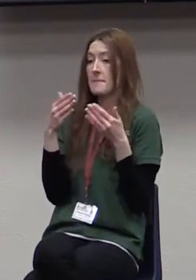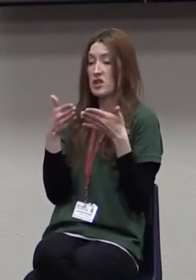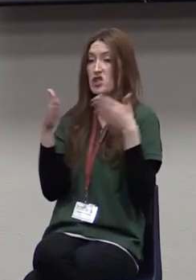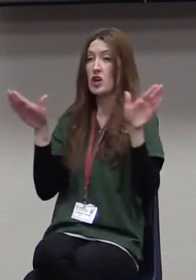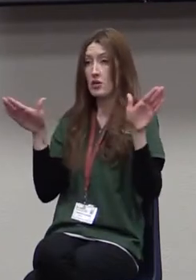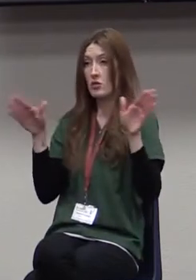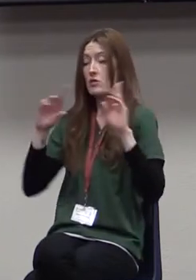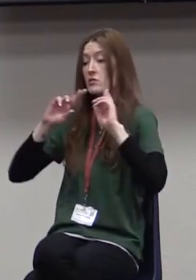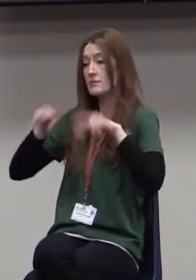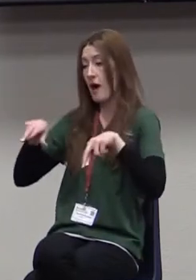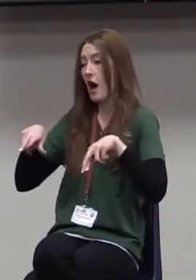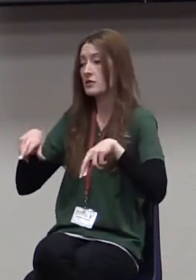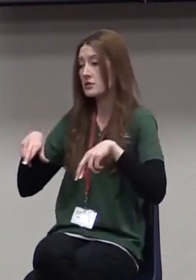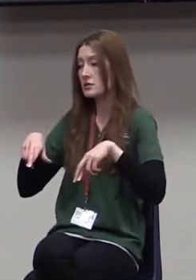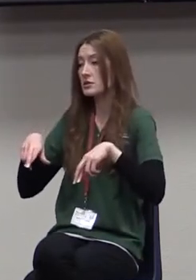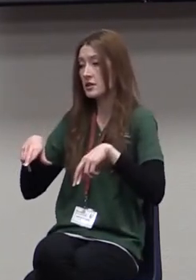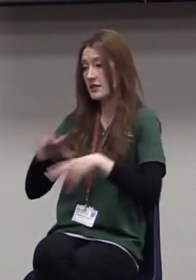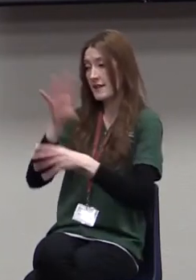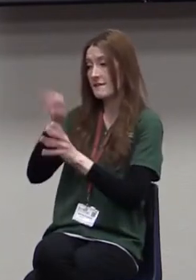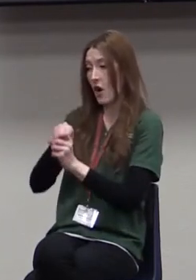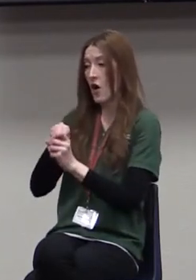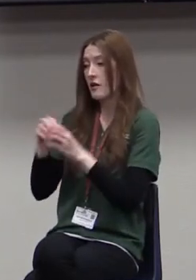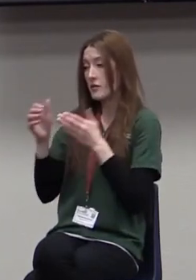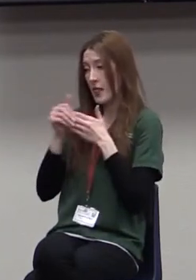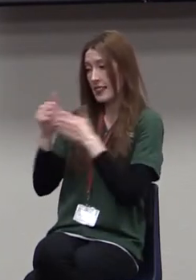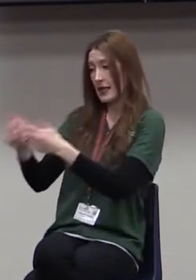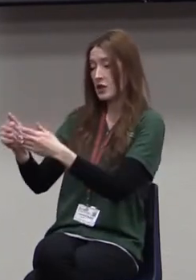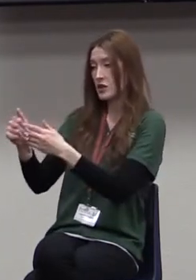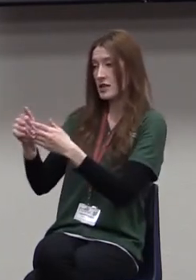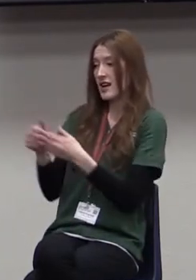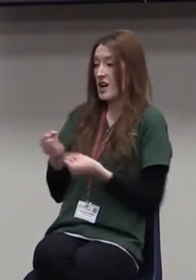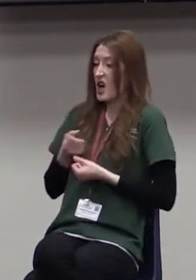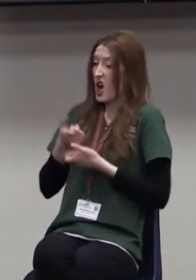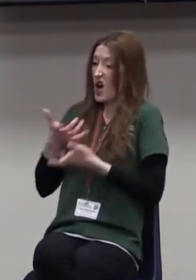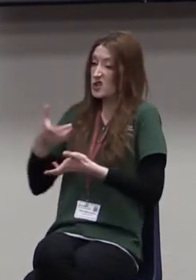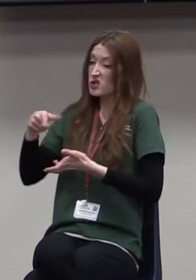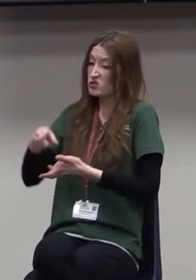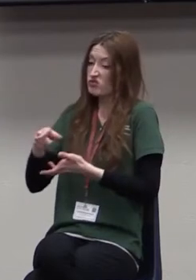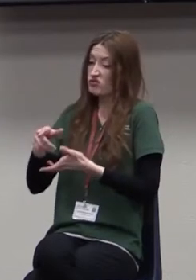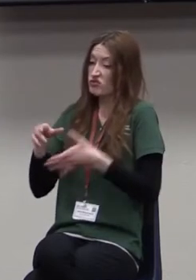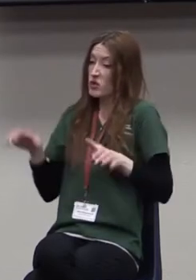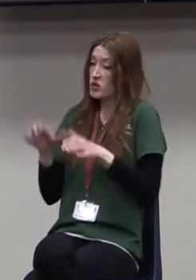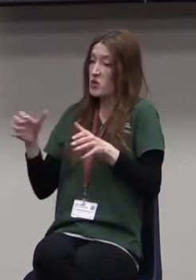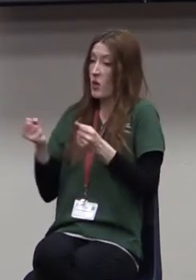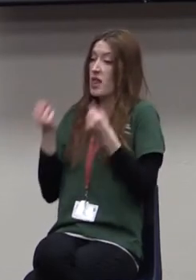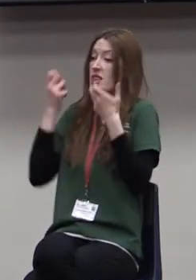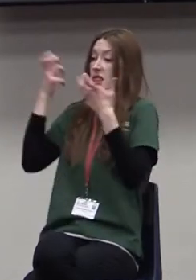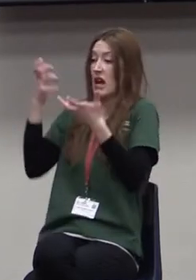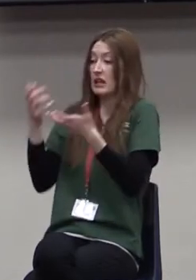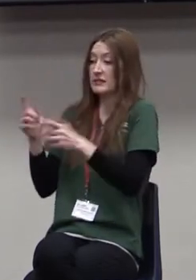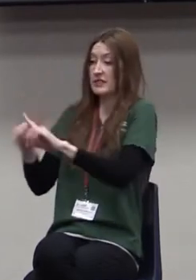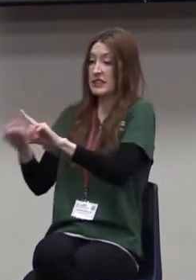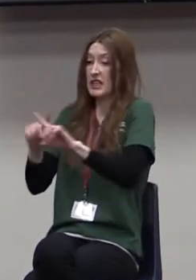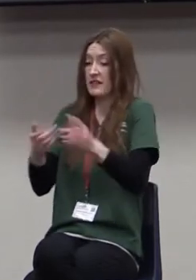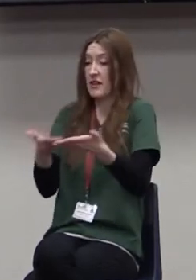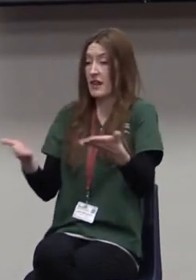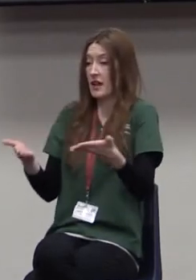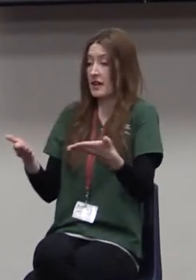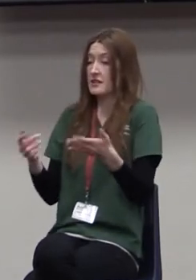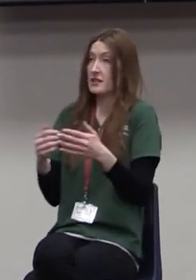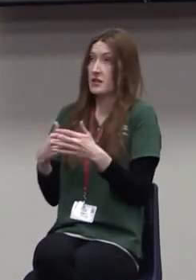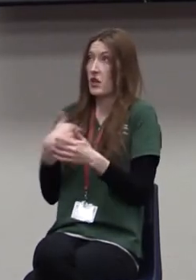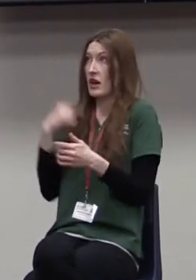is involved in leading, it causes you to do a lot of things. One is you have to kind of rethink. You have to rethink, okay, how are we